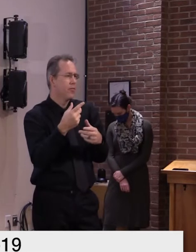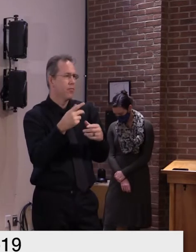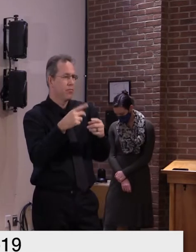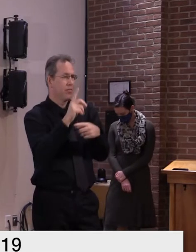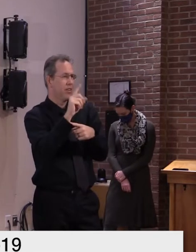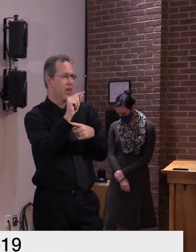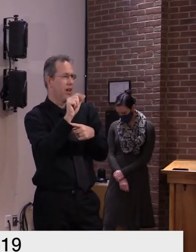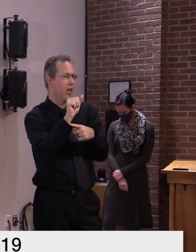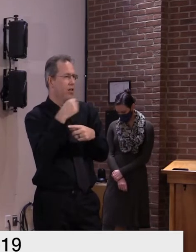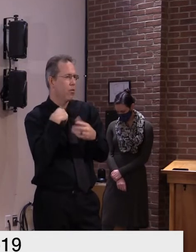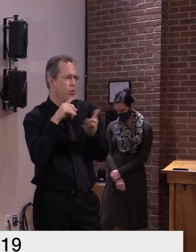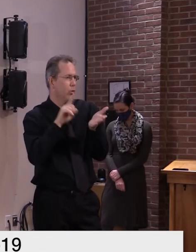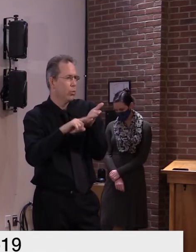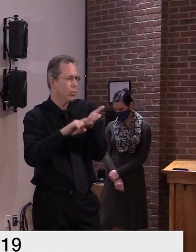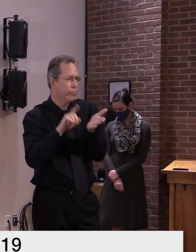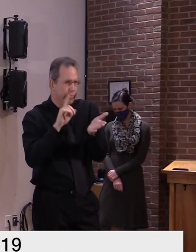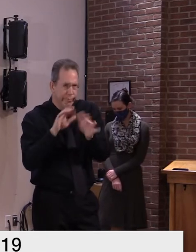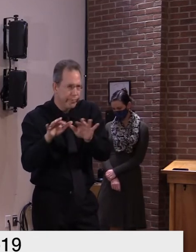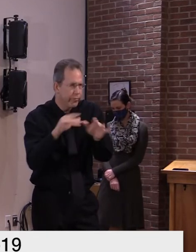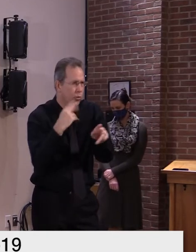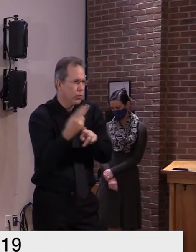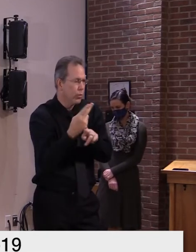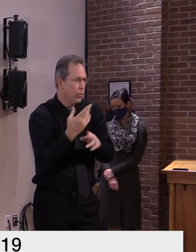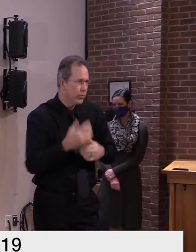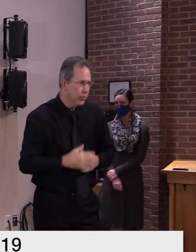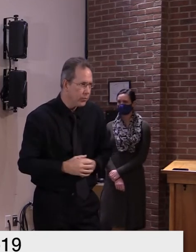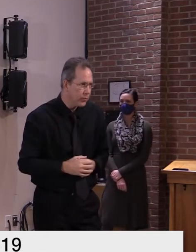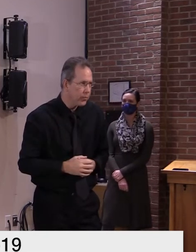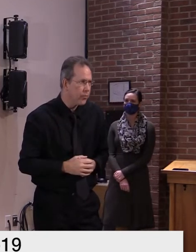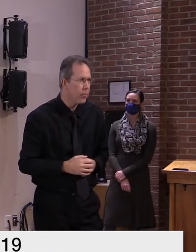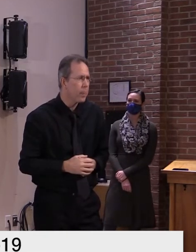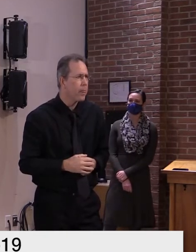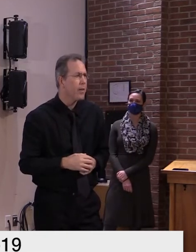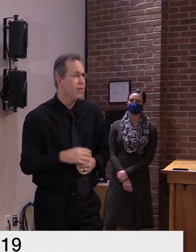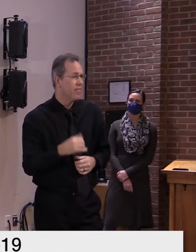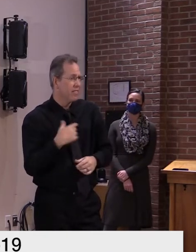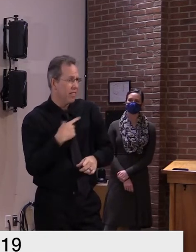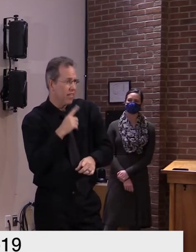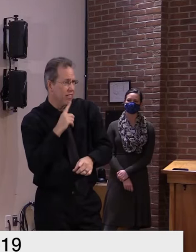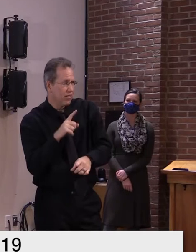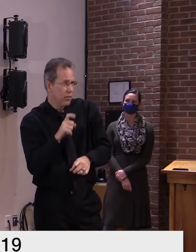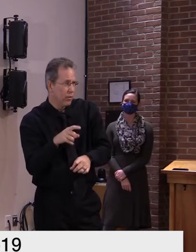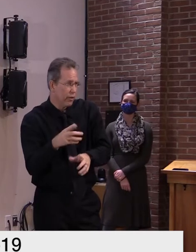did i get all the angles you were looking for